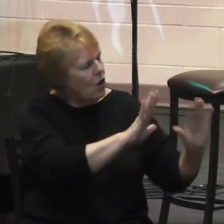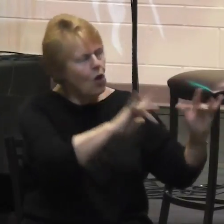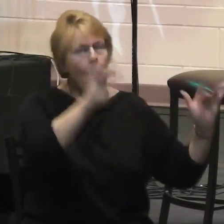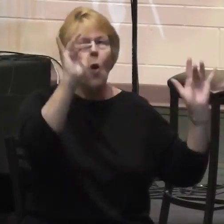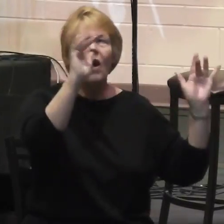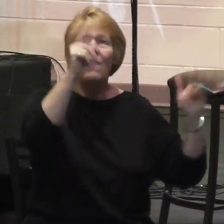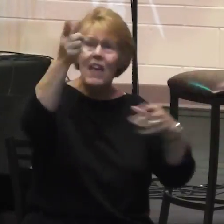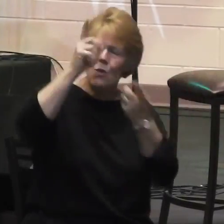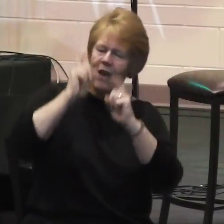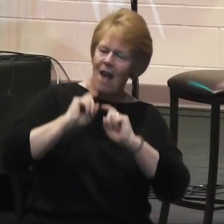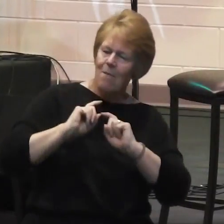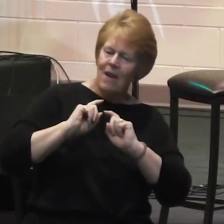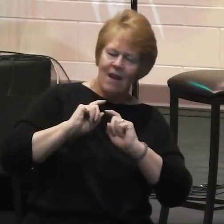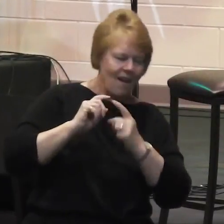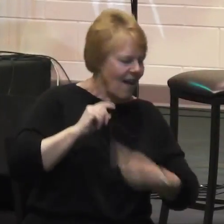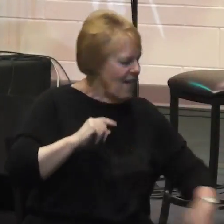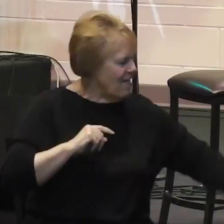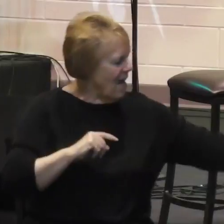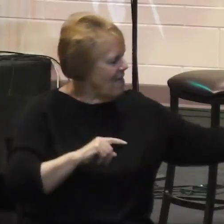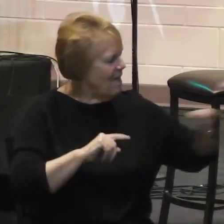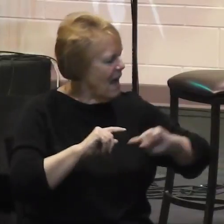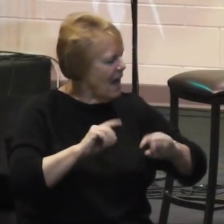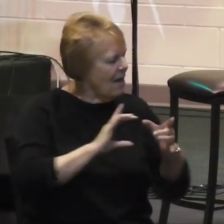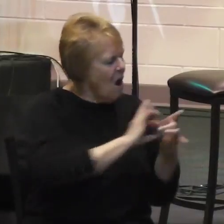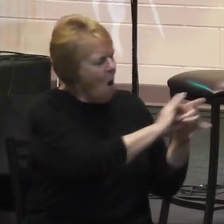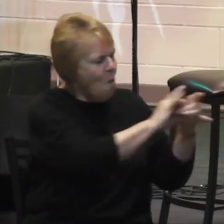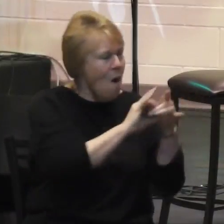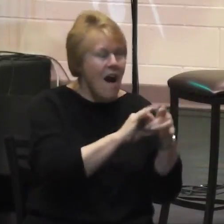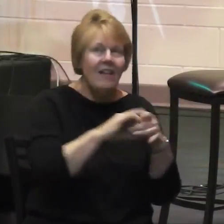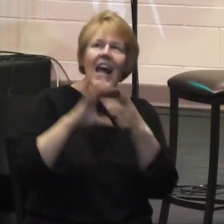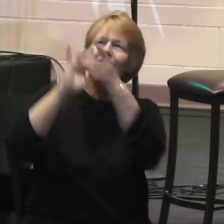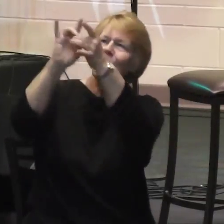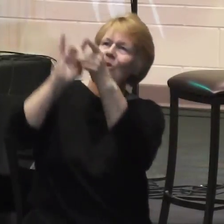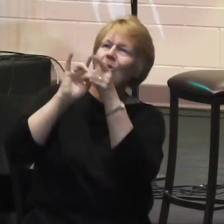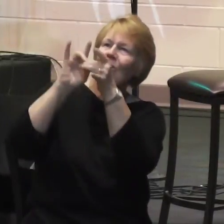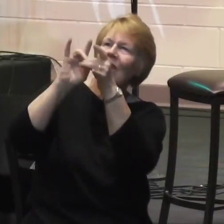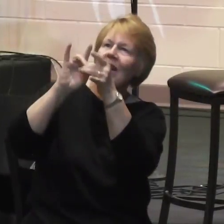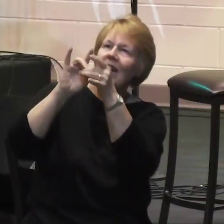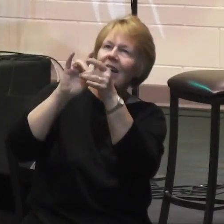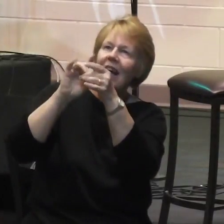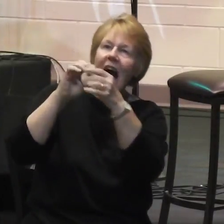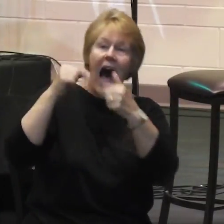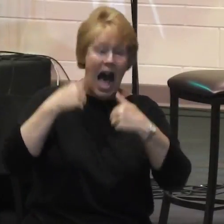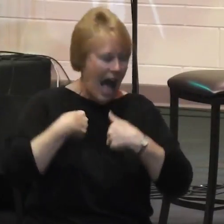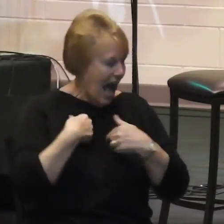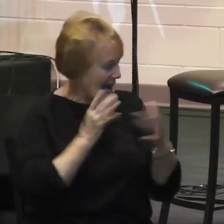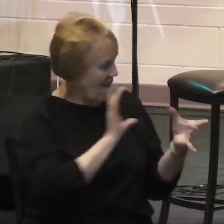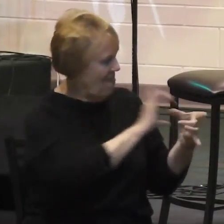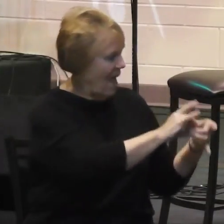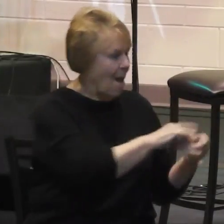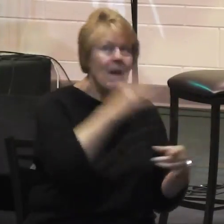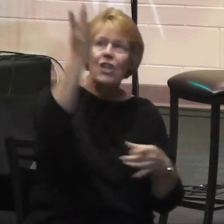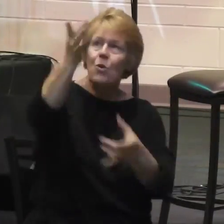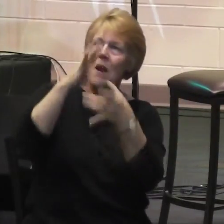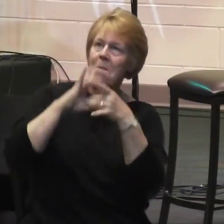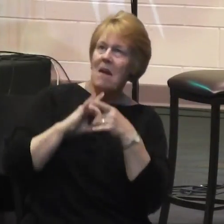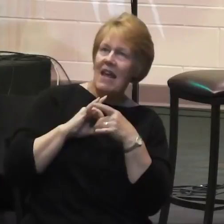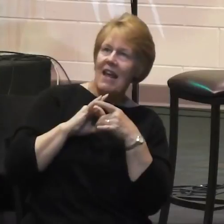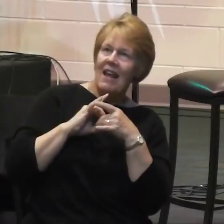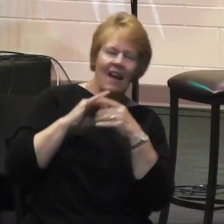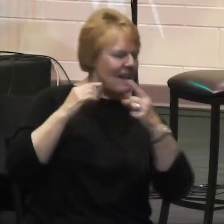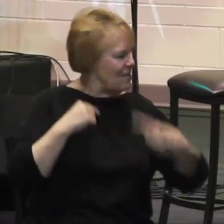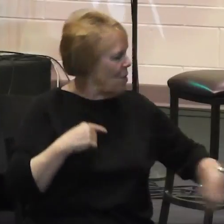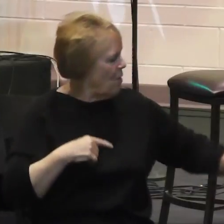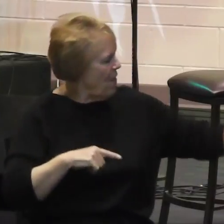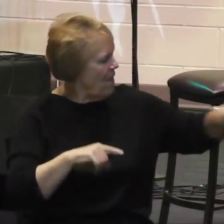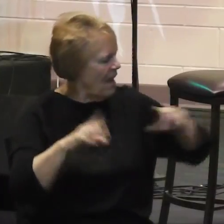that they may be one as we are one. I in them and you in me so that they may be brought to complete